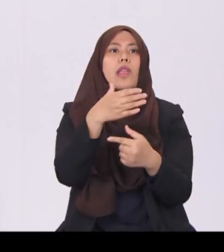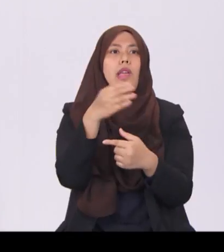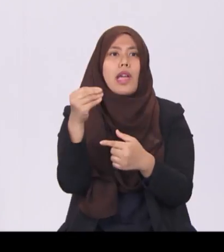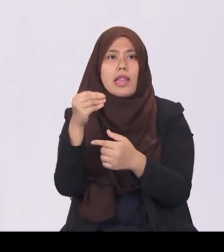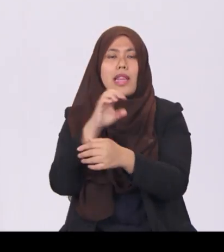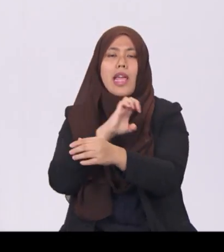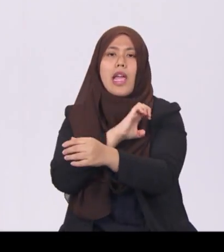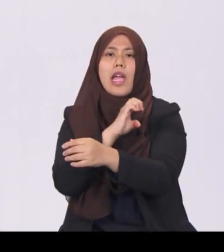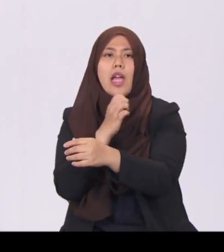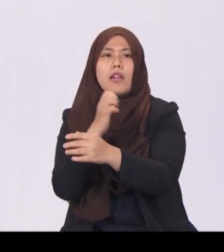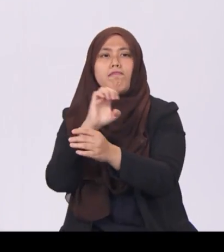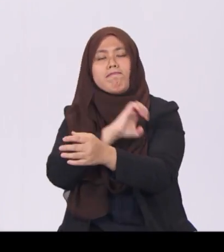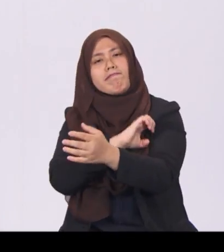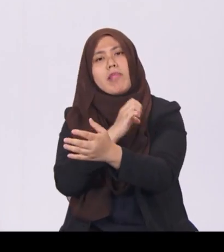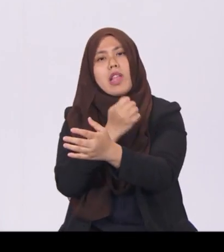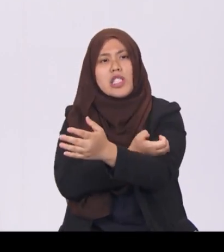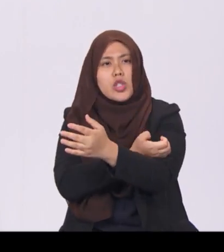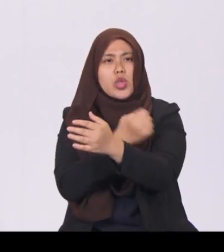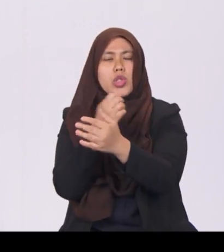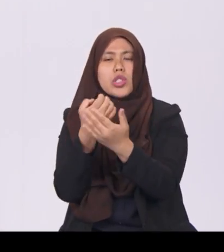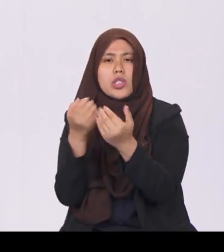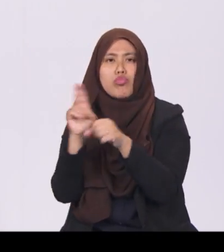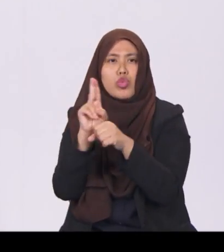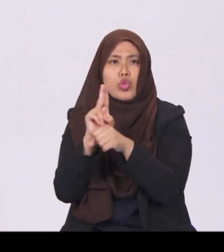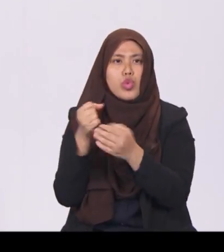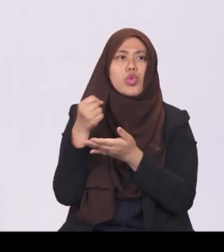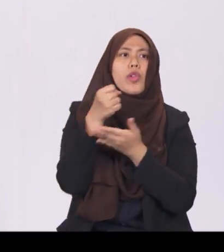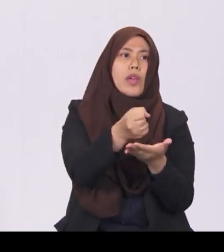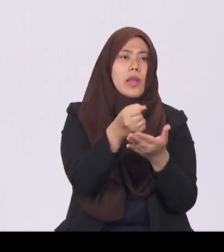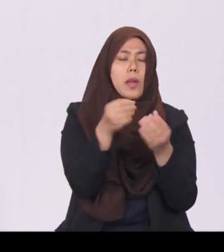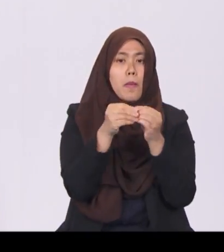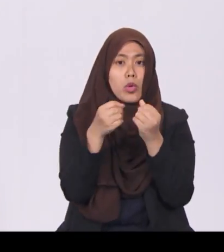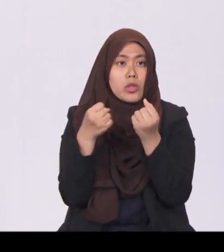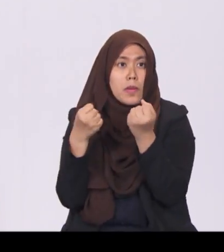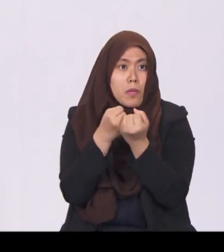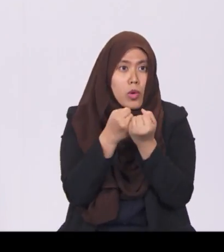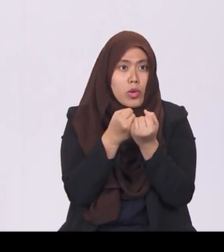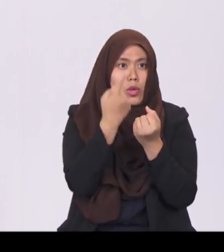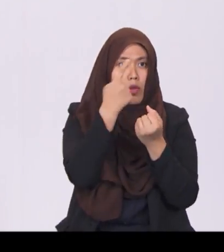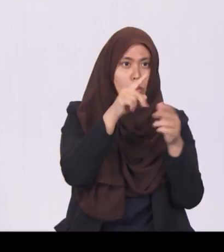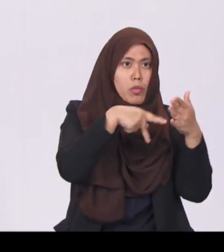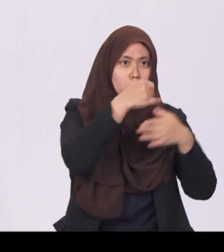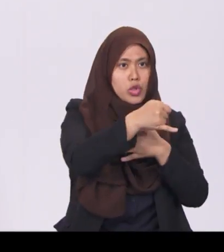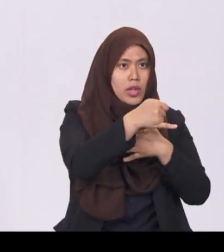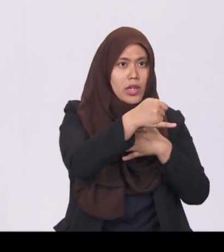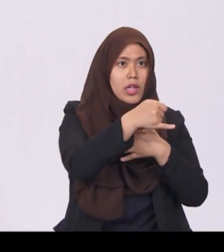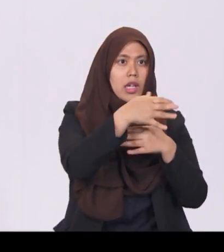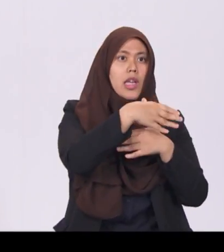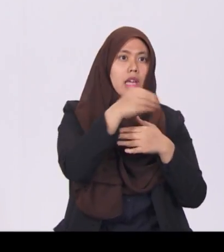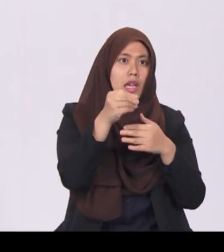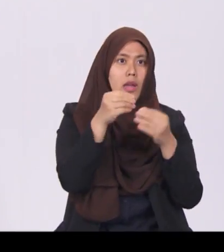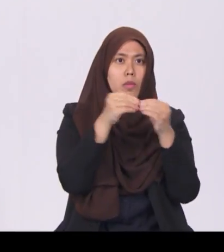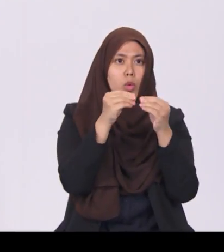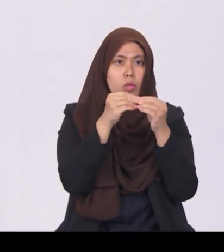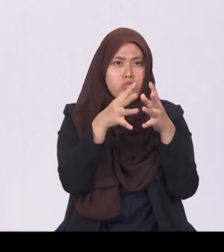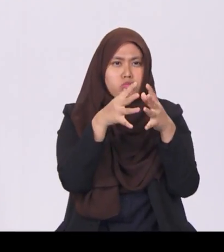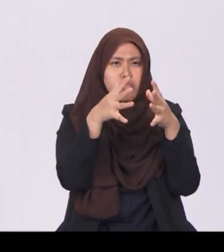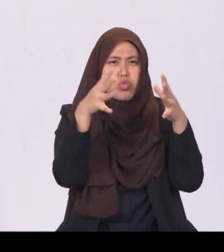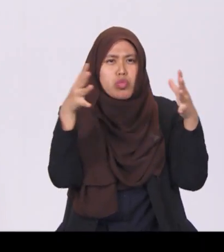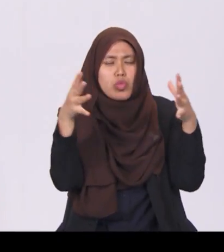More support will go to projects that achieve greater emissions abatements beyond the basic abatements, beyond the basic